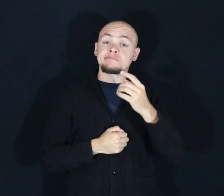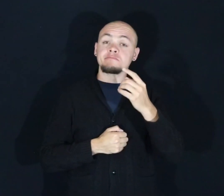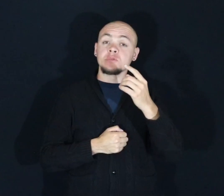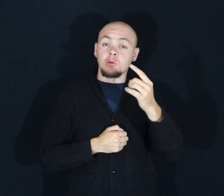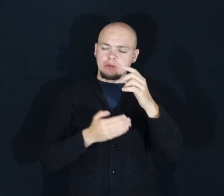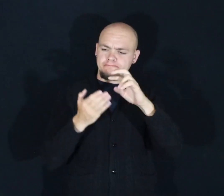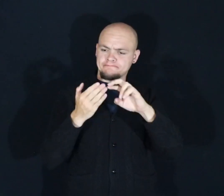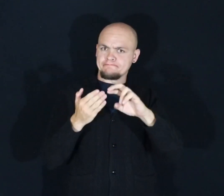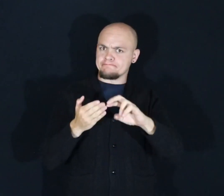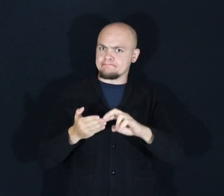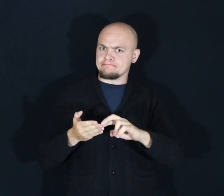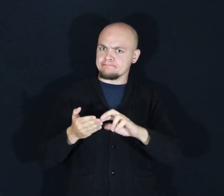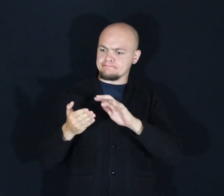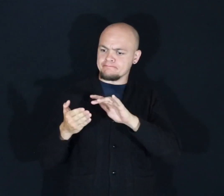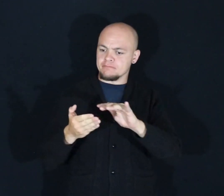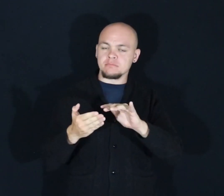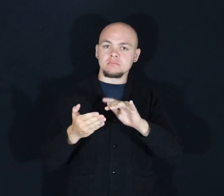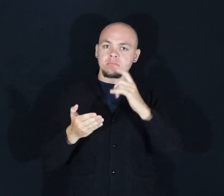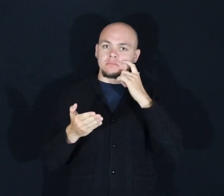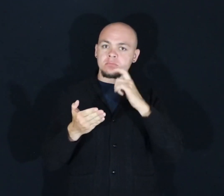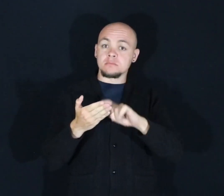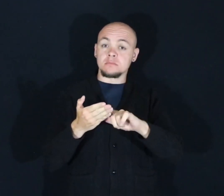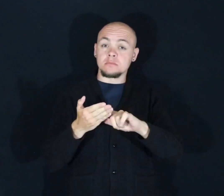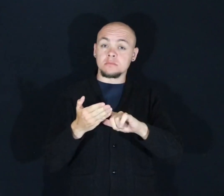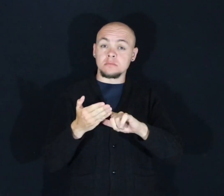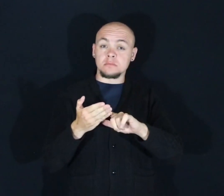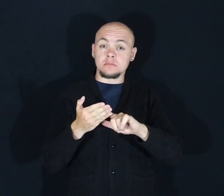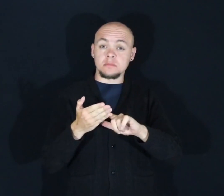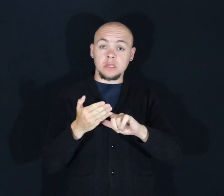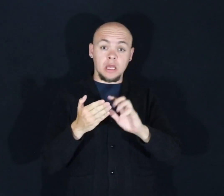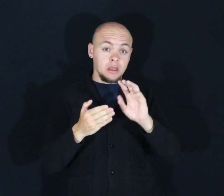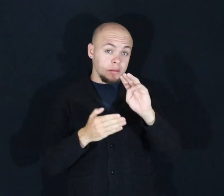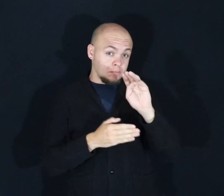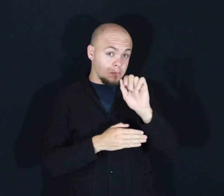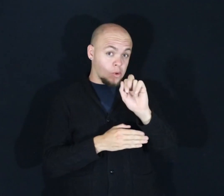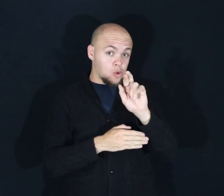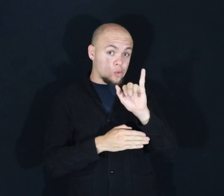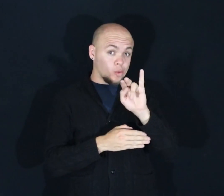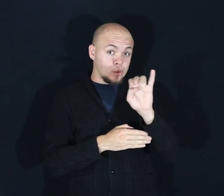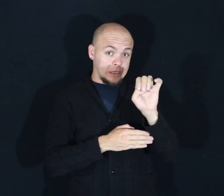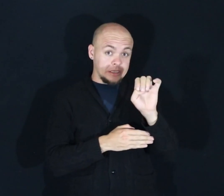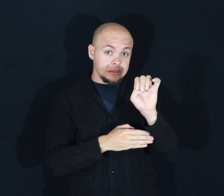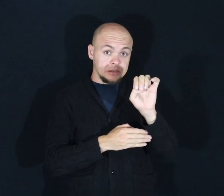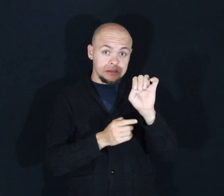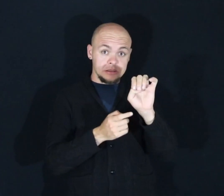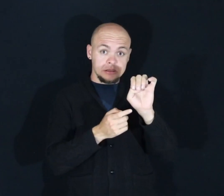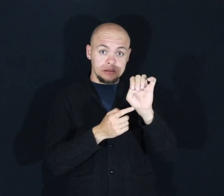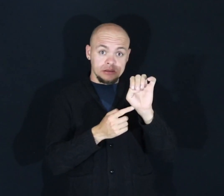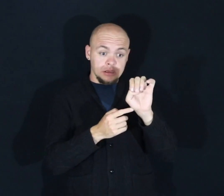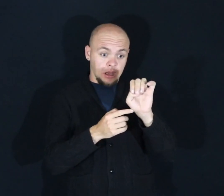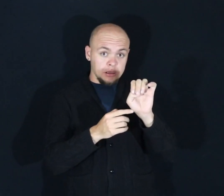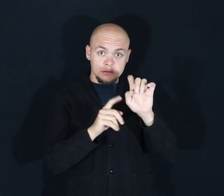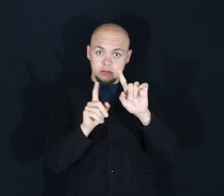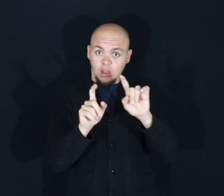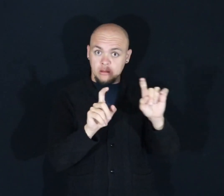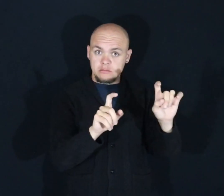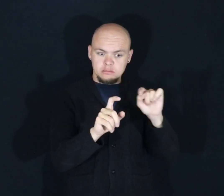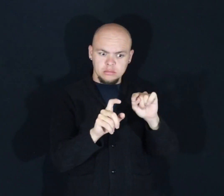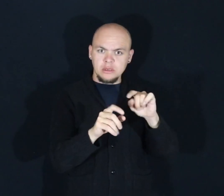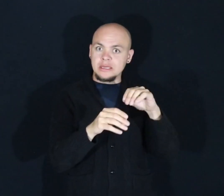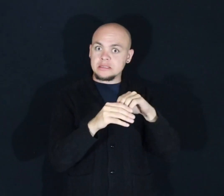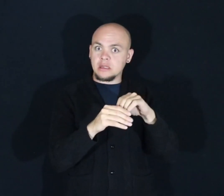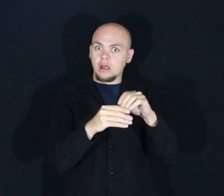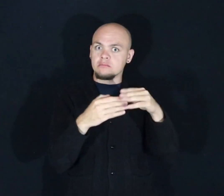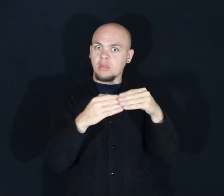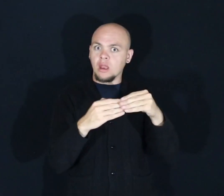that 100% of the marine and water samples that they tested contain microplastics. Or